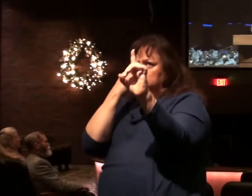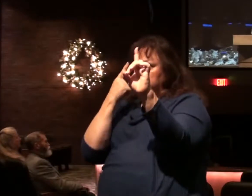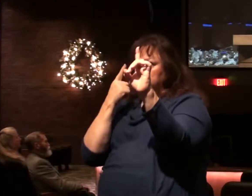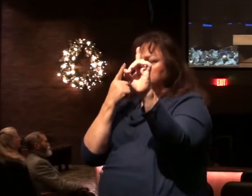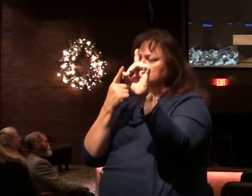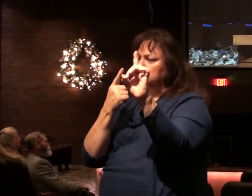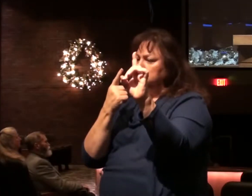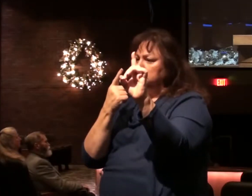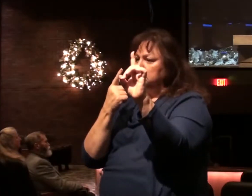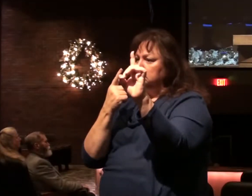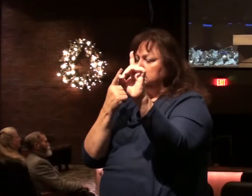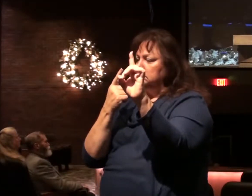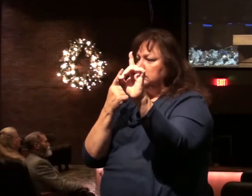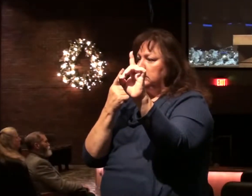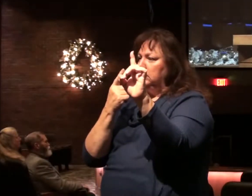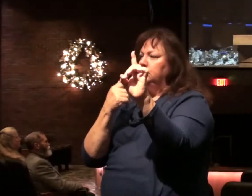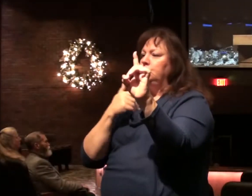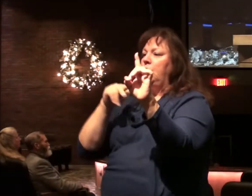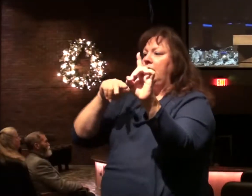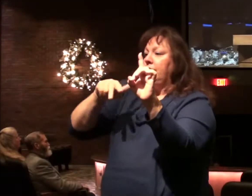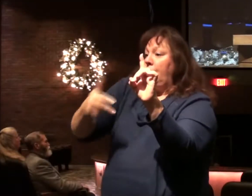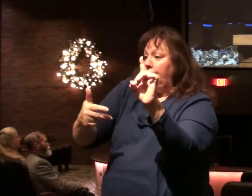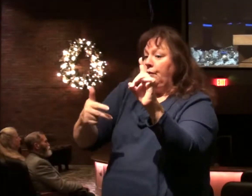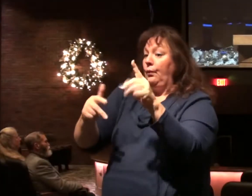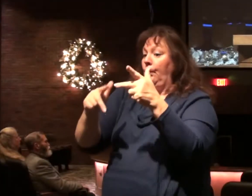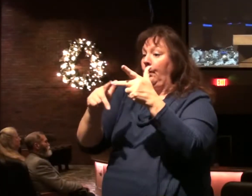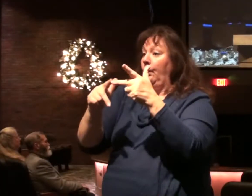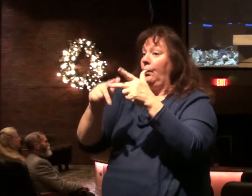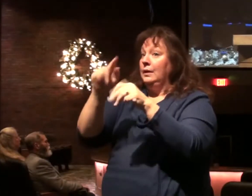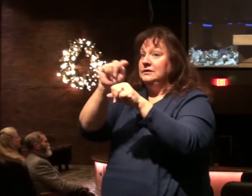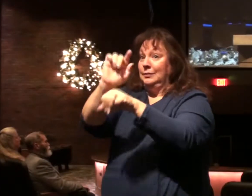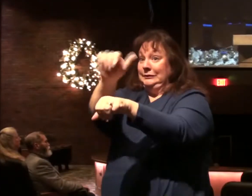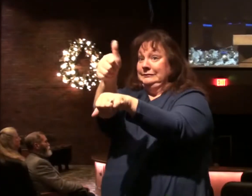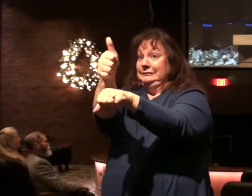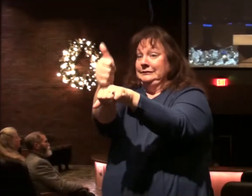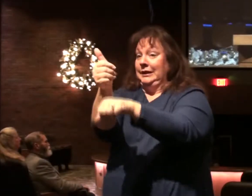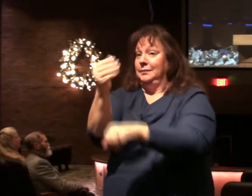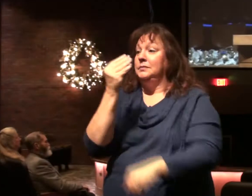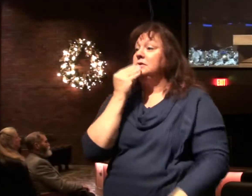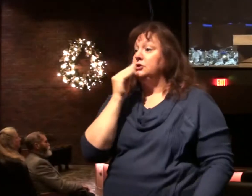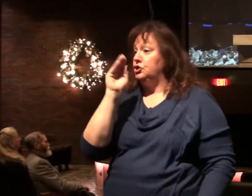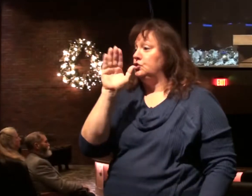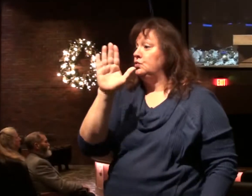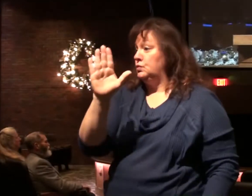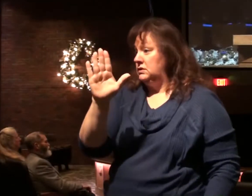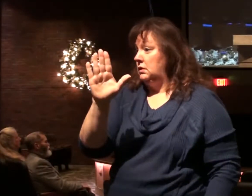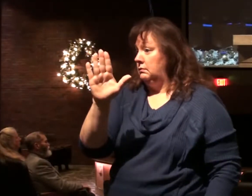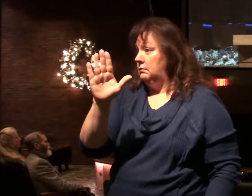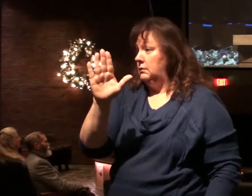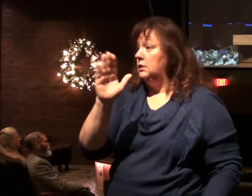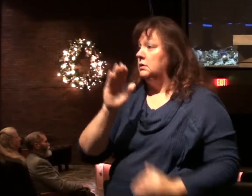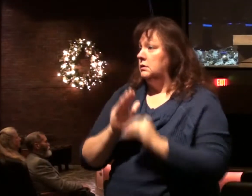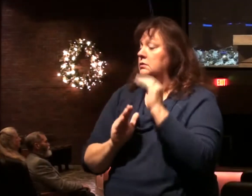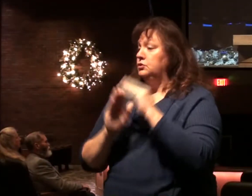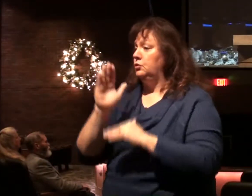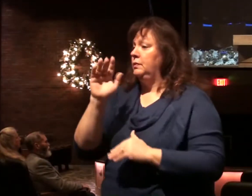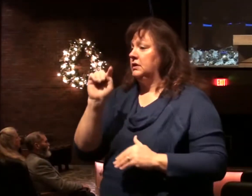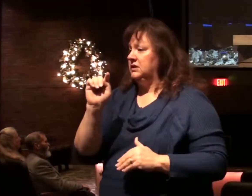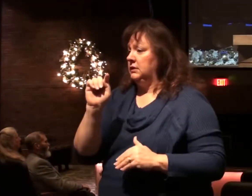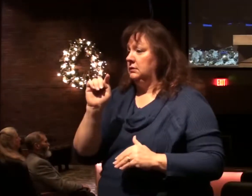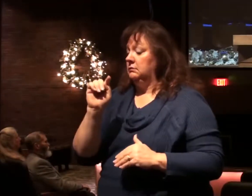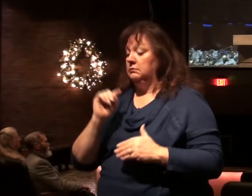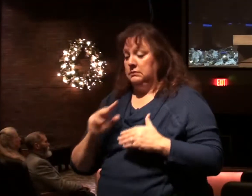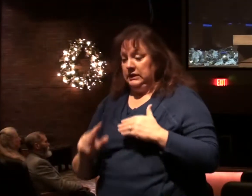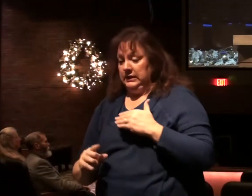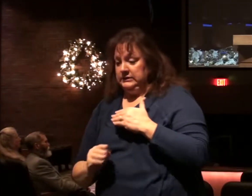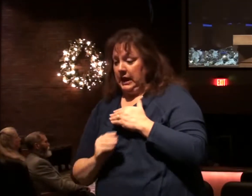bringing the third temple in Jerusalem into existence. Jesus, he added,